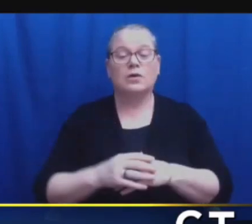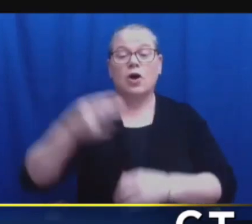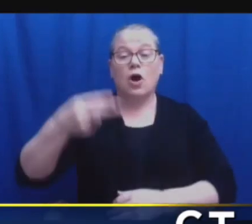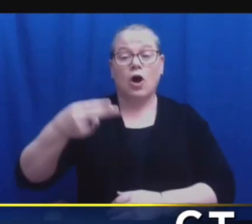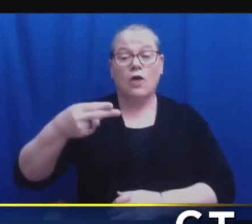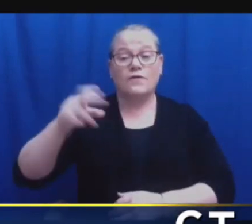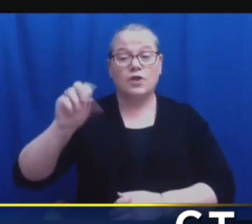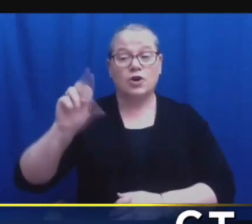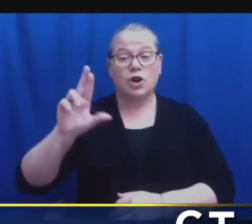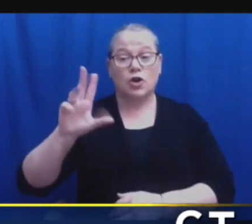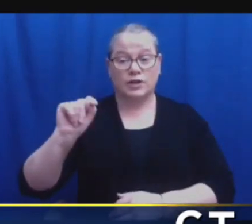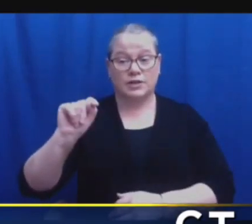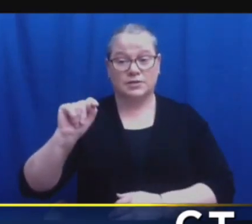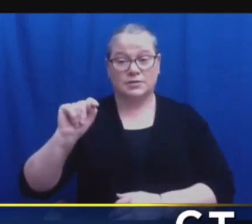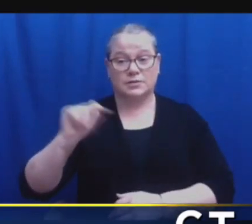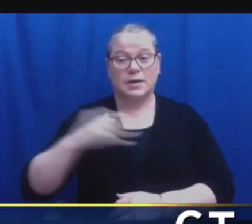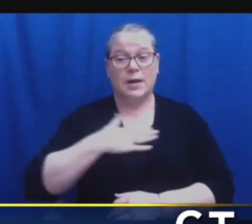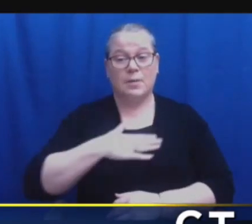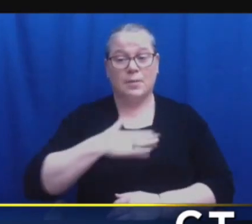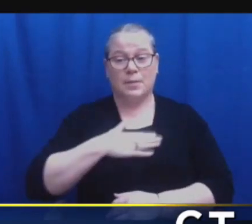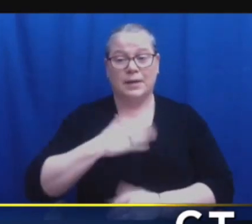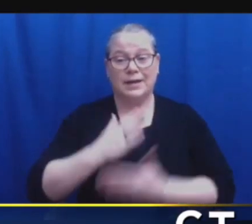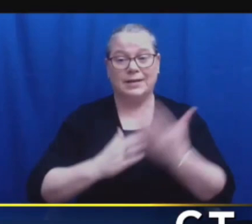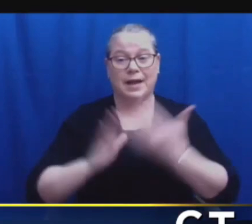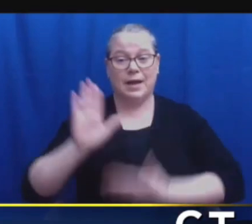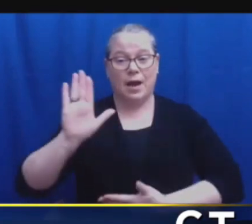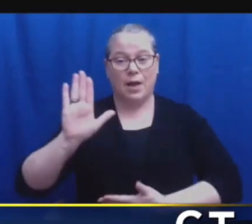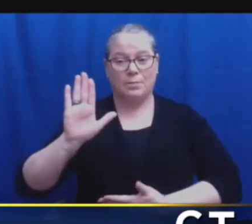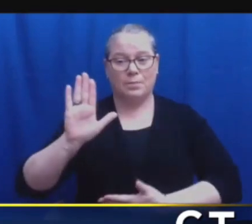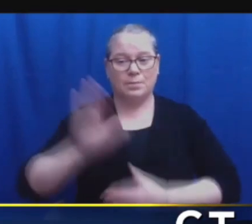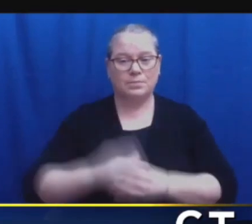keep your hand raised and we will get to each of you. Hartford Current.